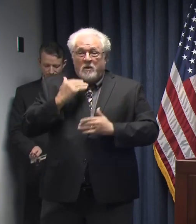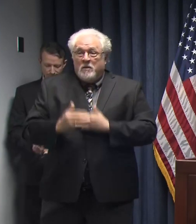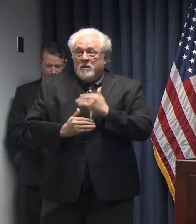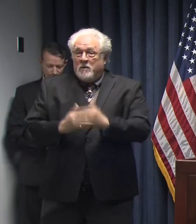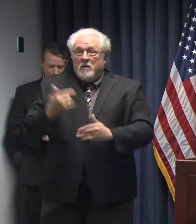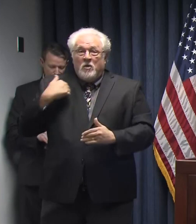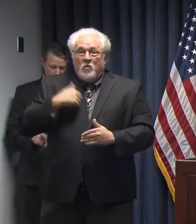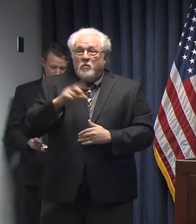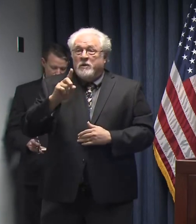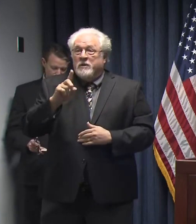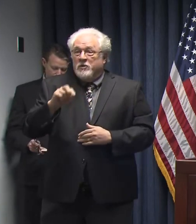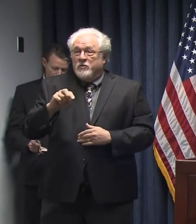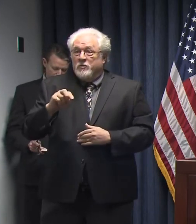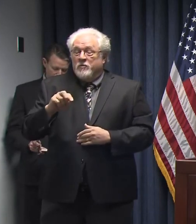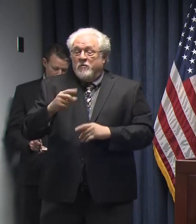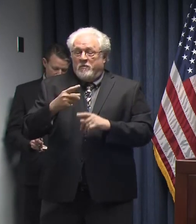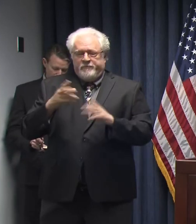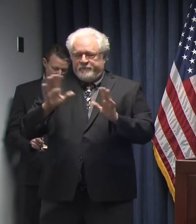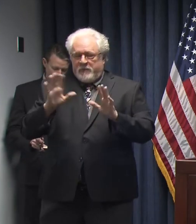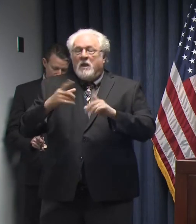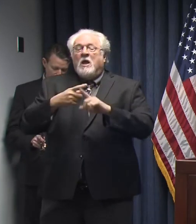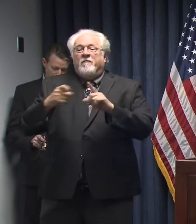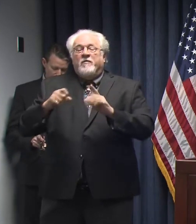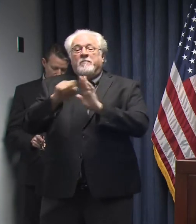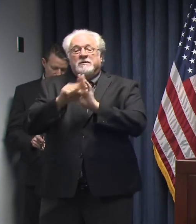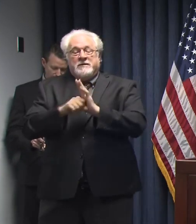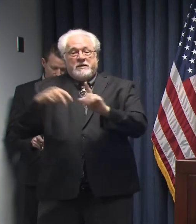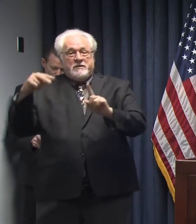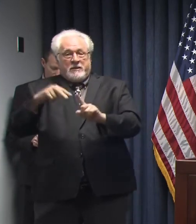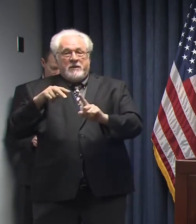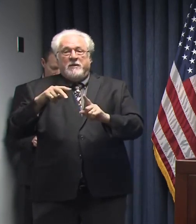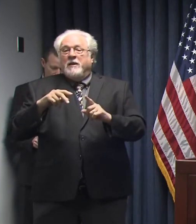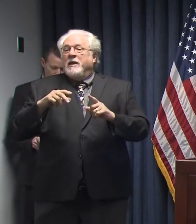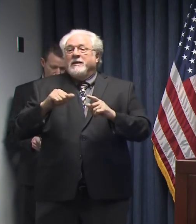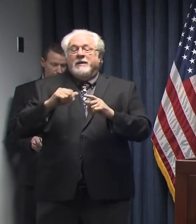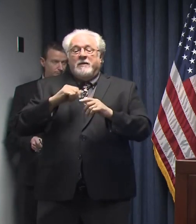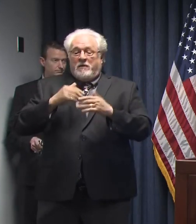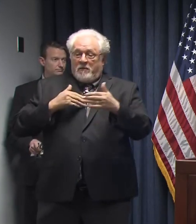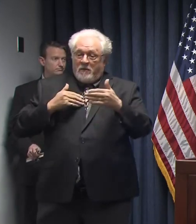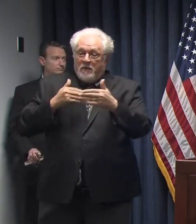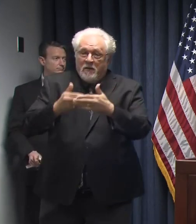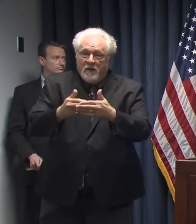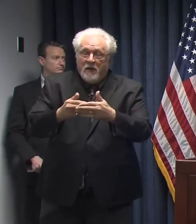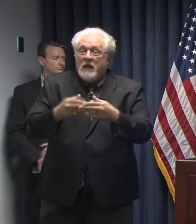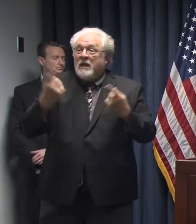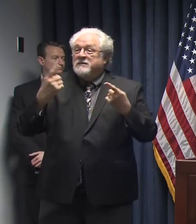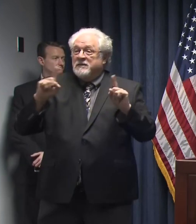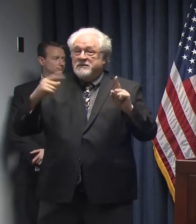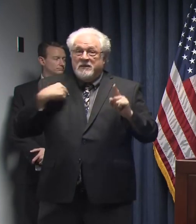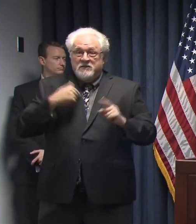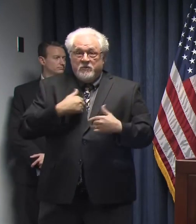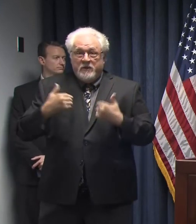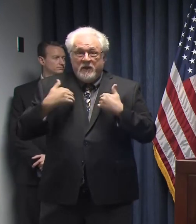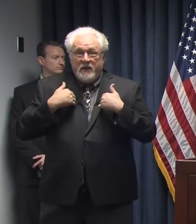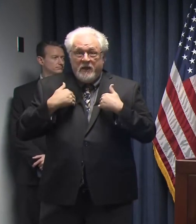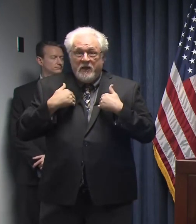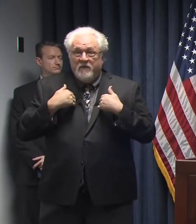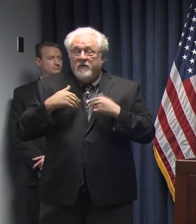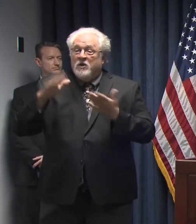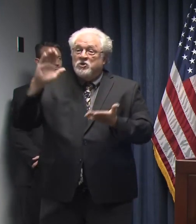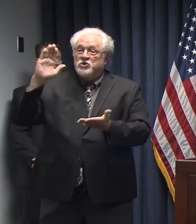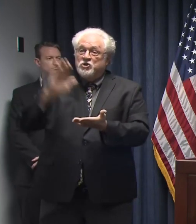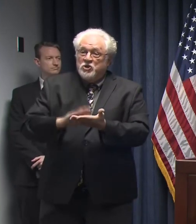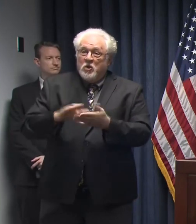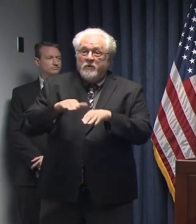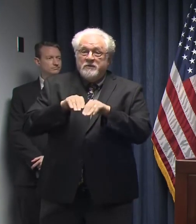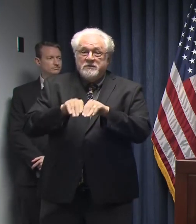take from a state standpoint can only go so far. The success that we will have in slowing the spread